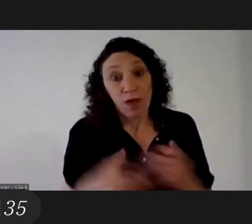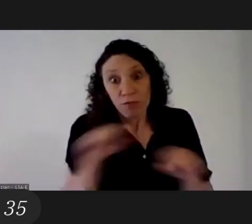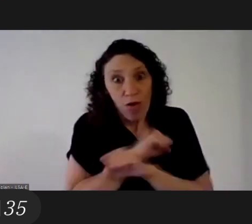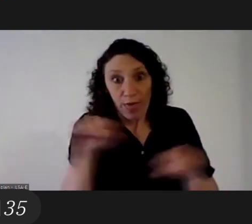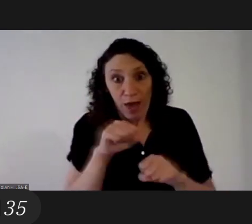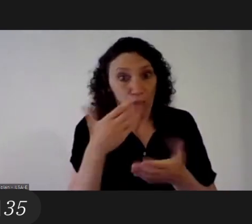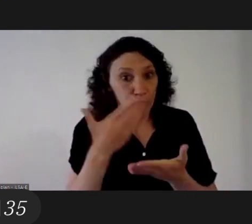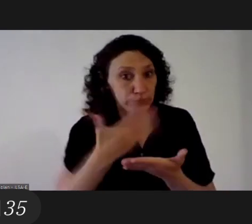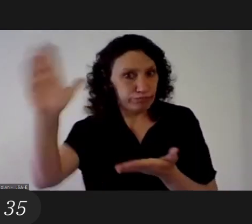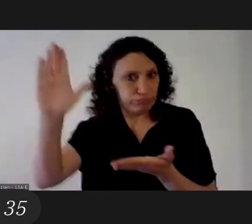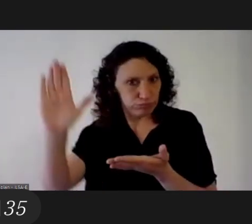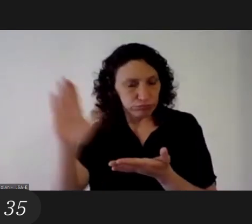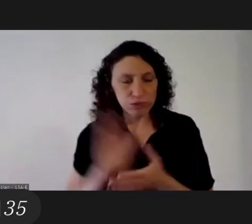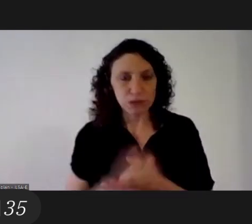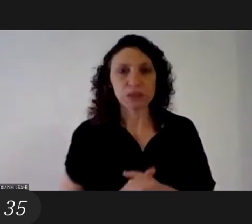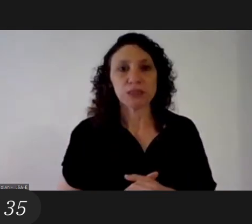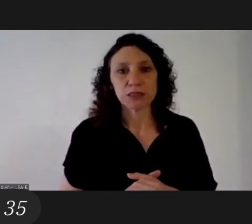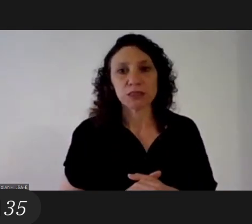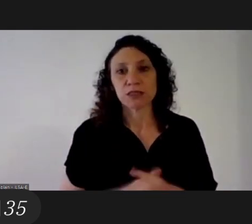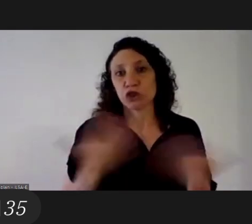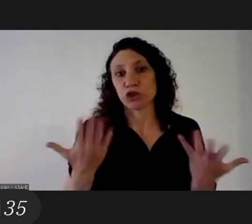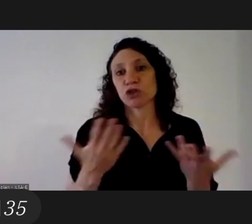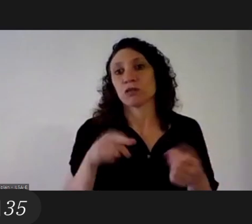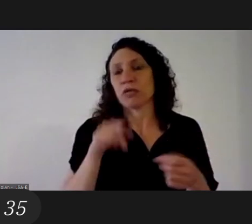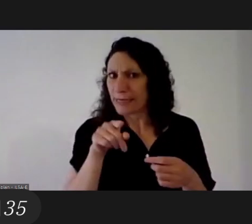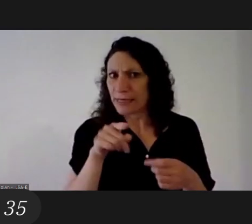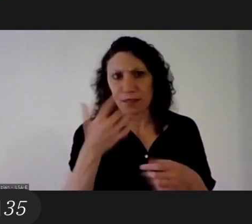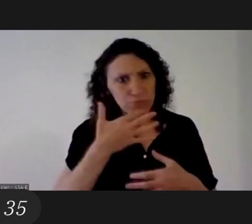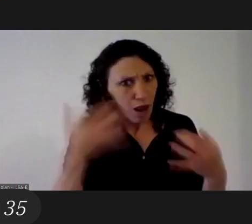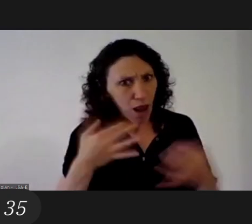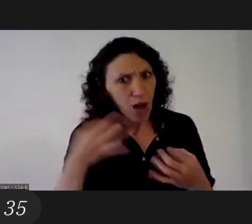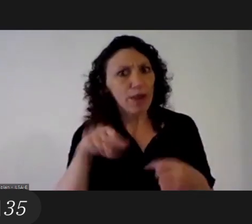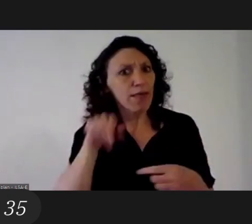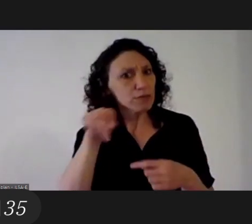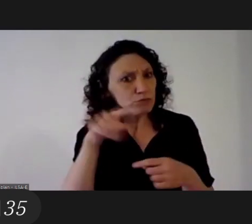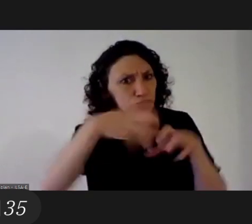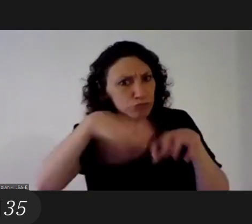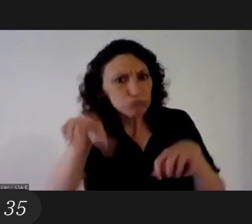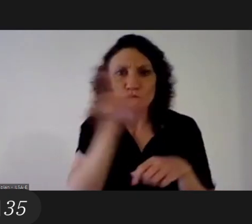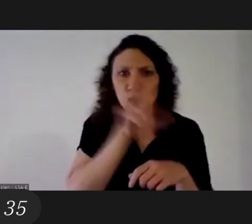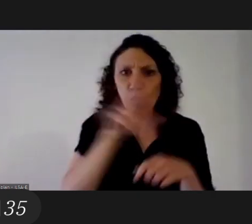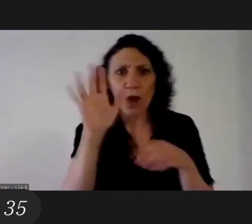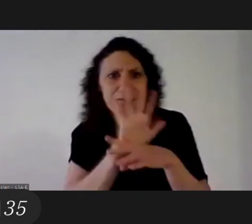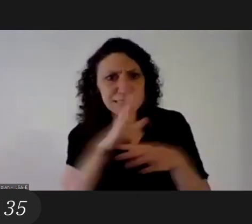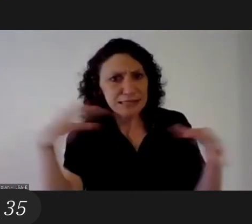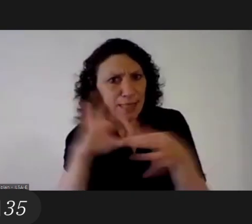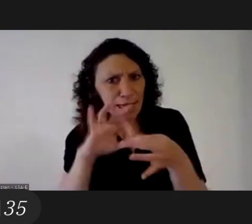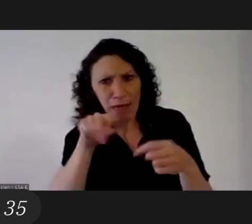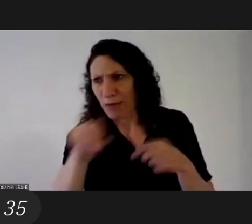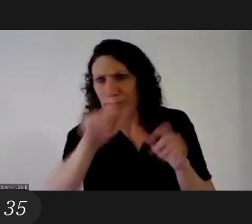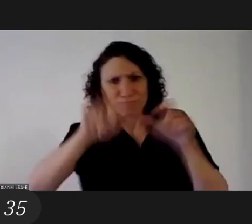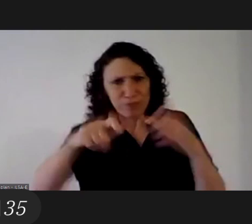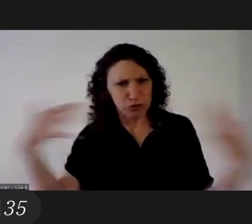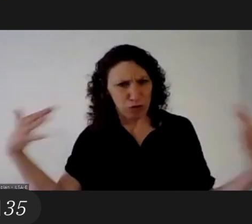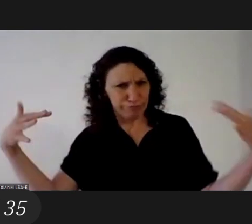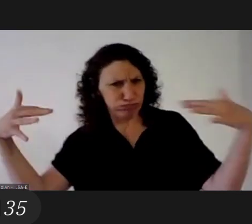and overnight that section that disappeared it was a very successful and we